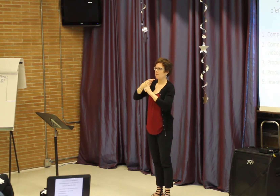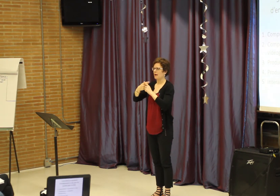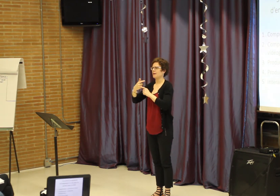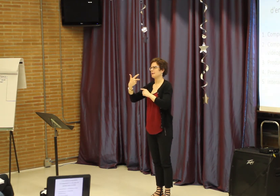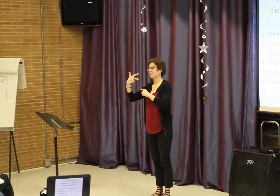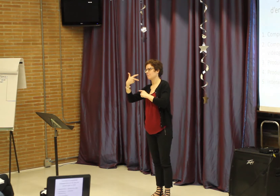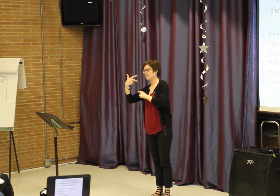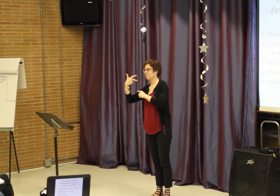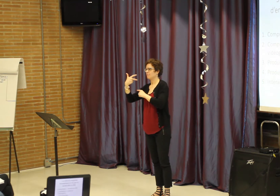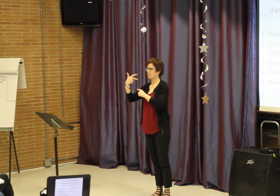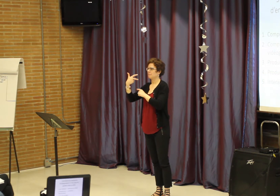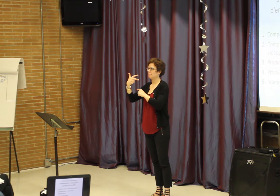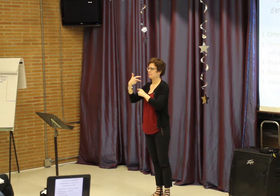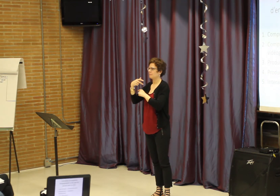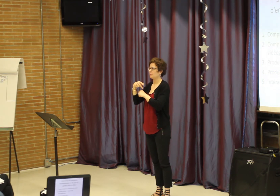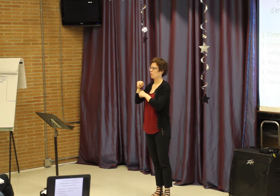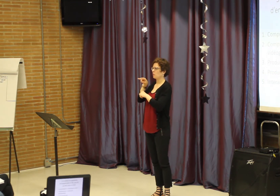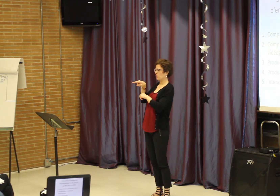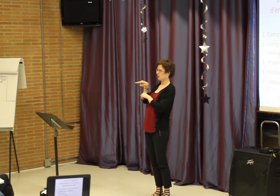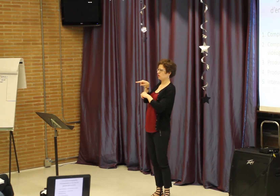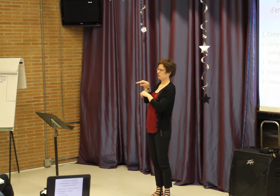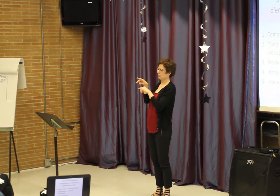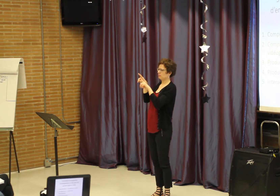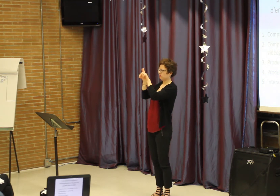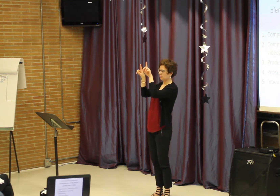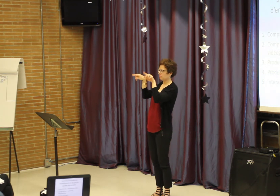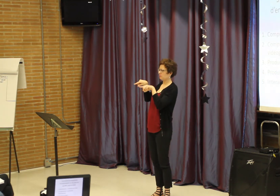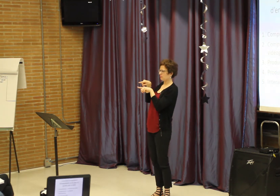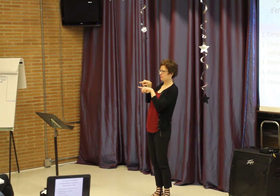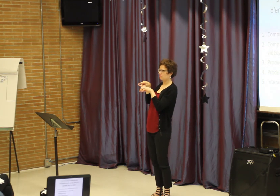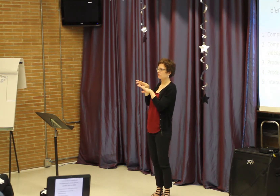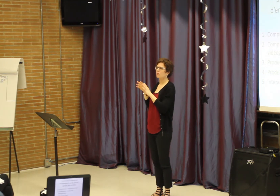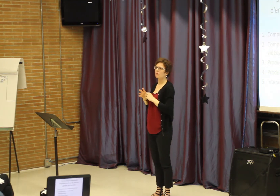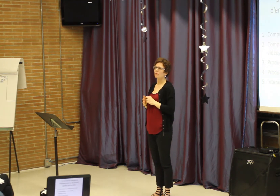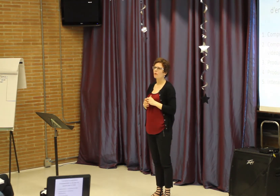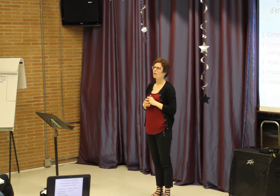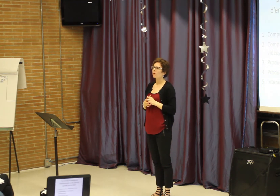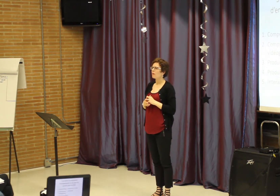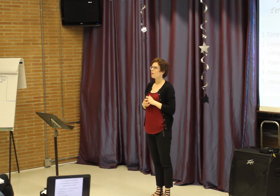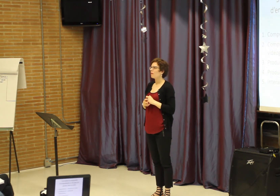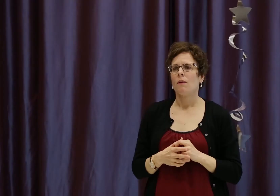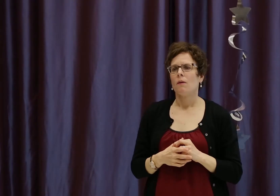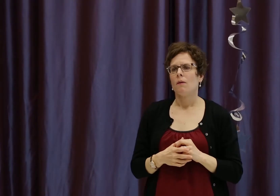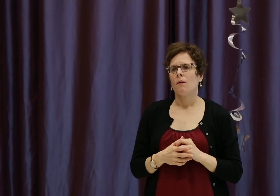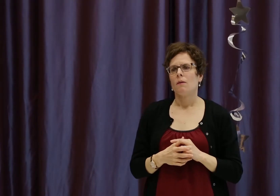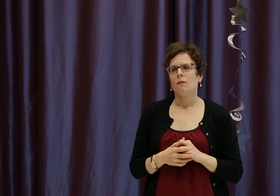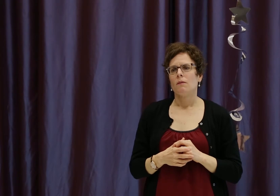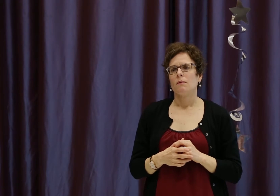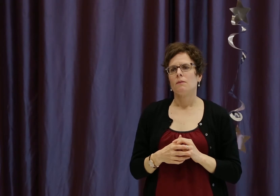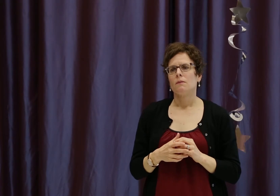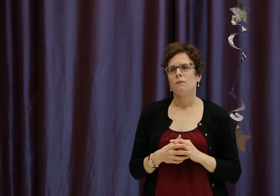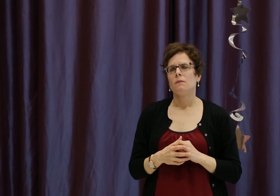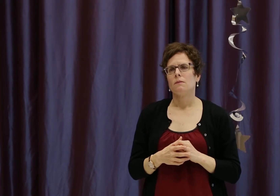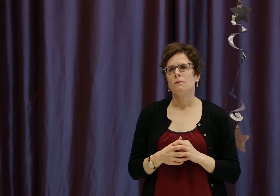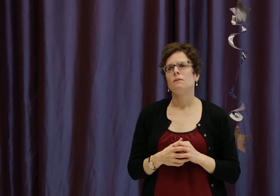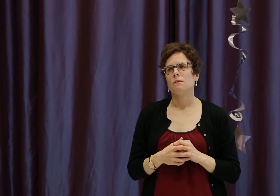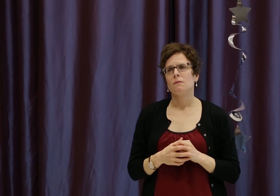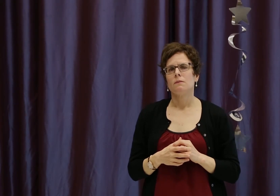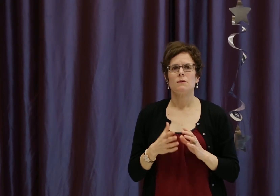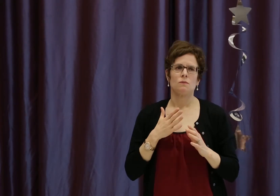So these comprehension and production skills involve both live interaction and video interaction.